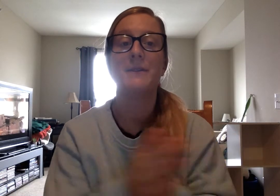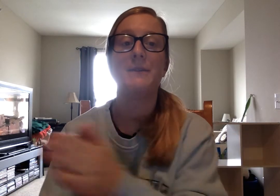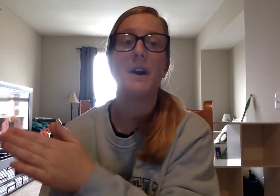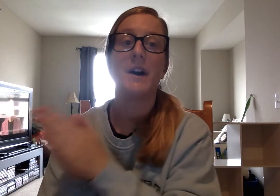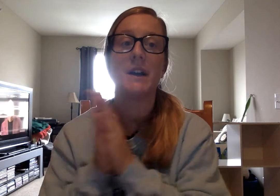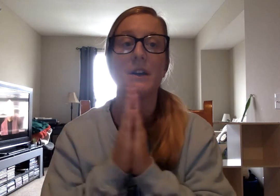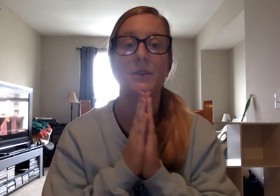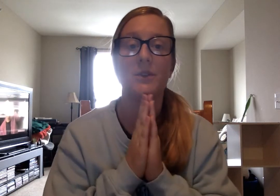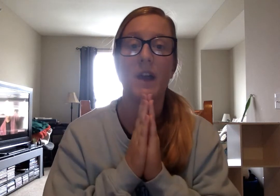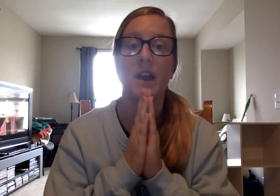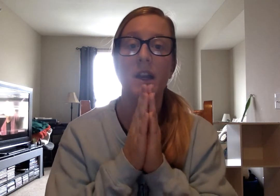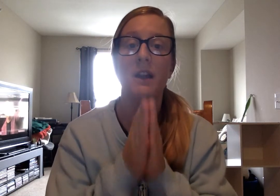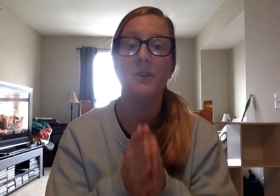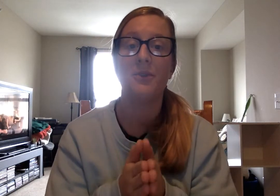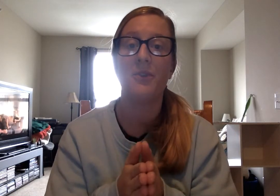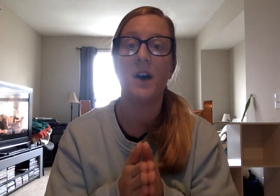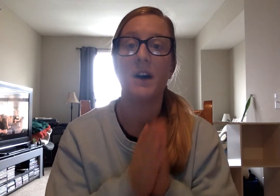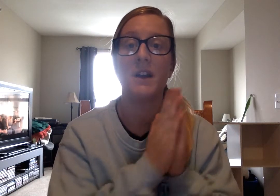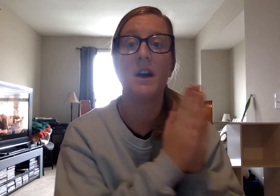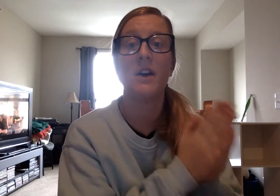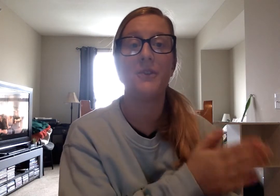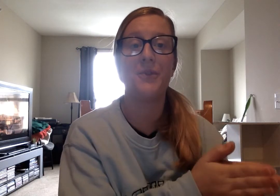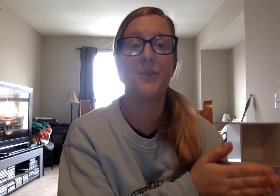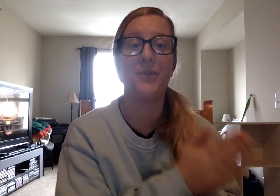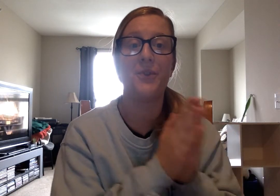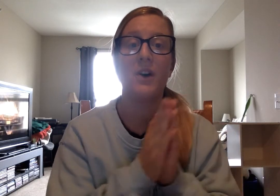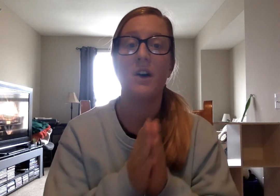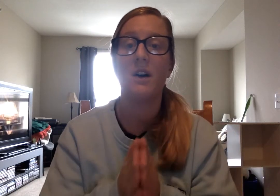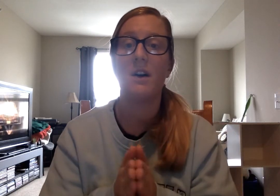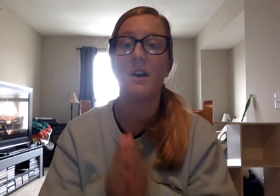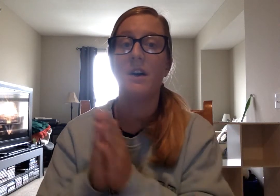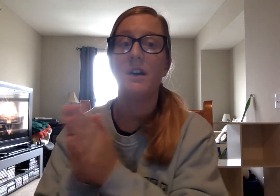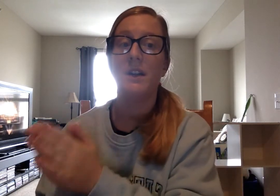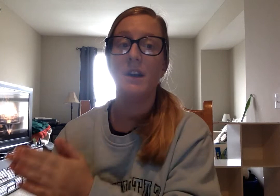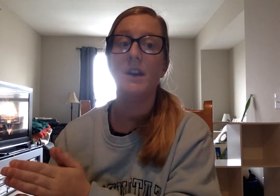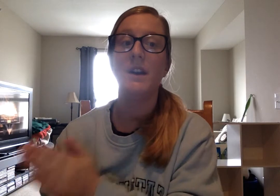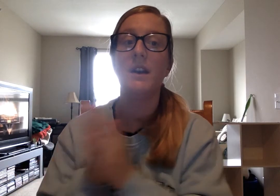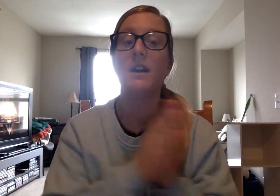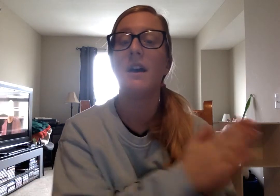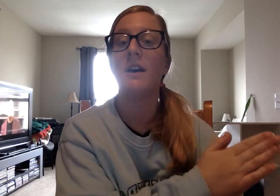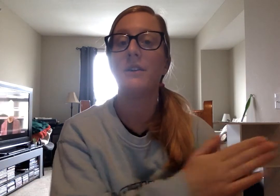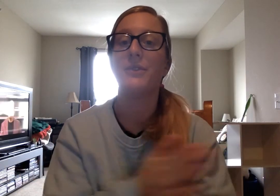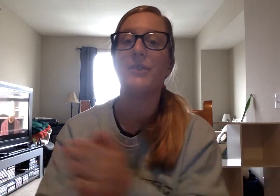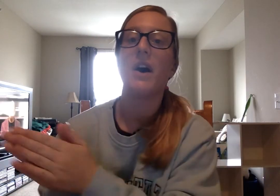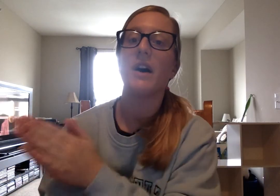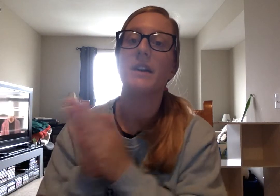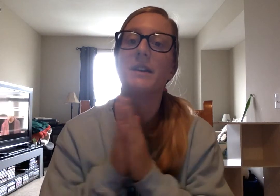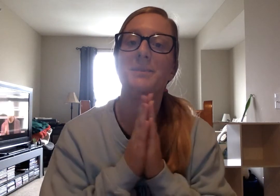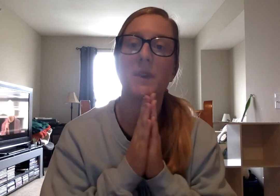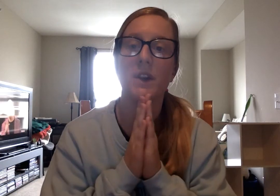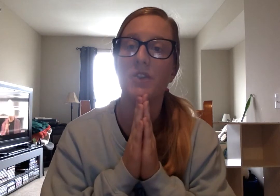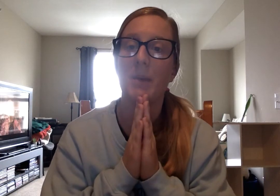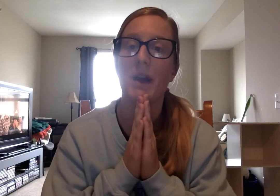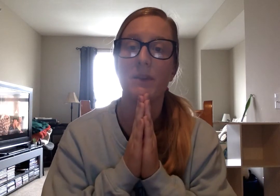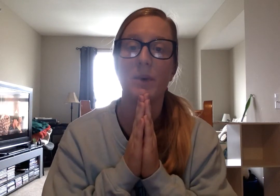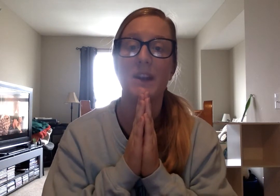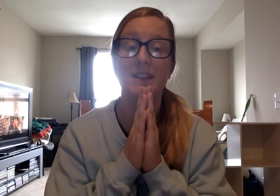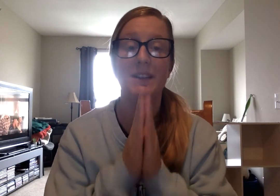Fun. Ready? Fun. F-U-N. Fun. Good job. Next one is